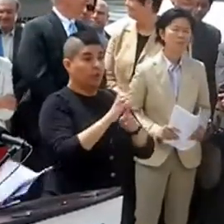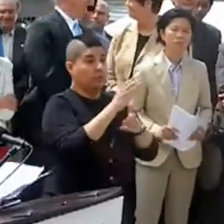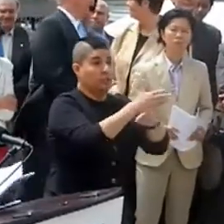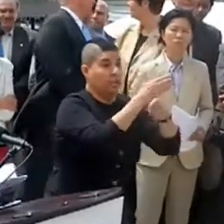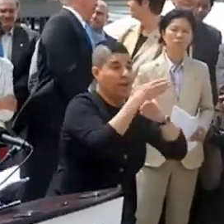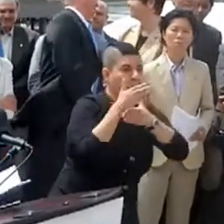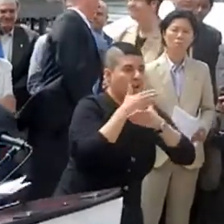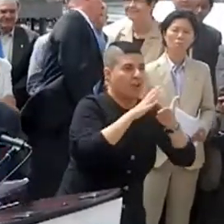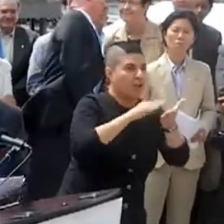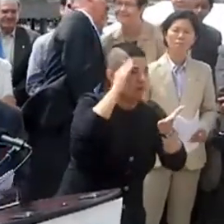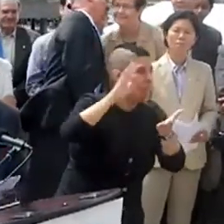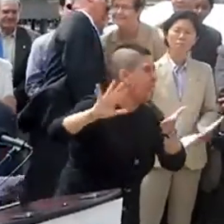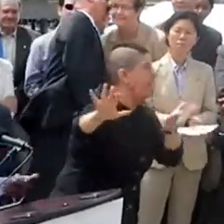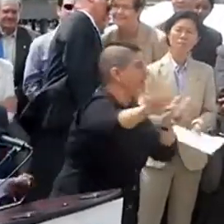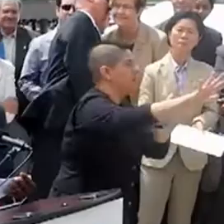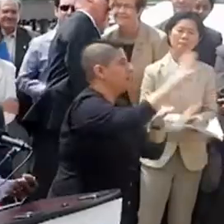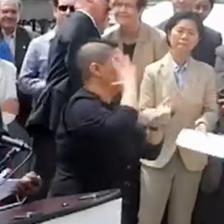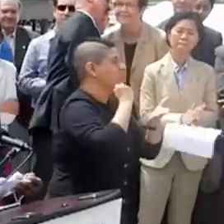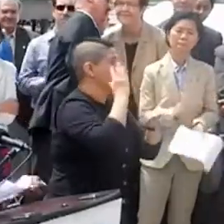stories.